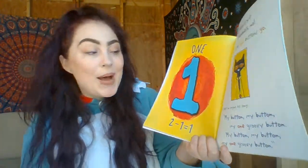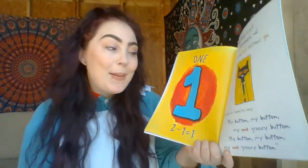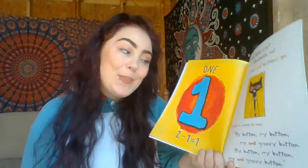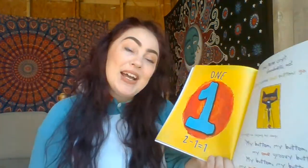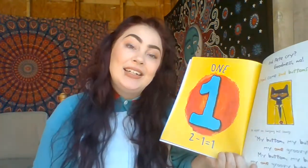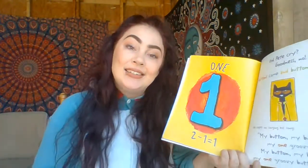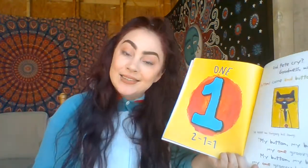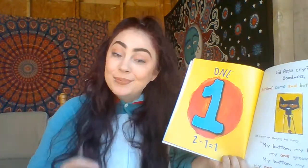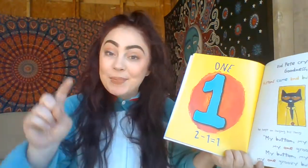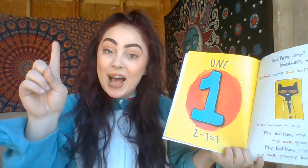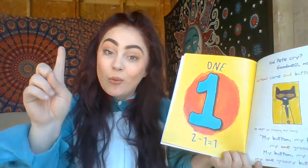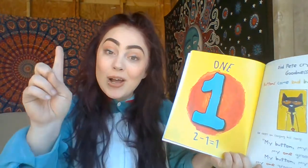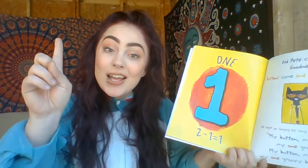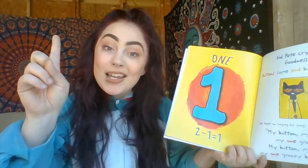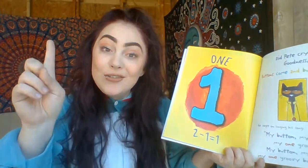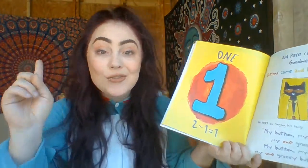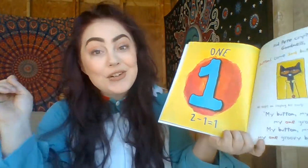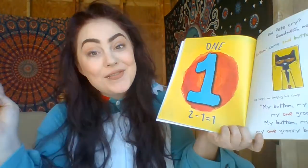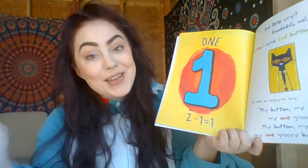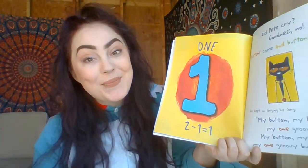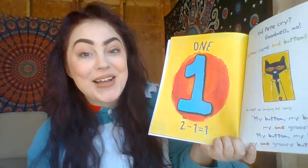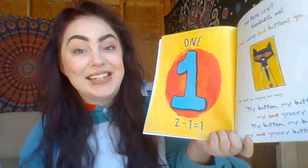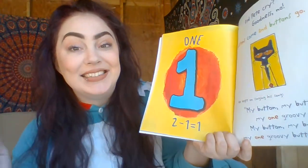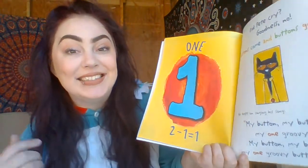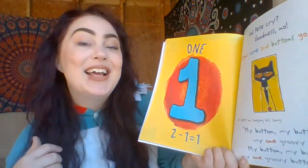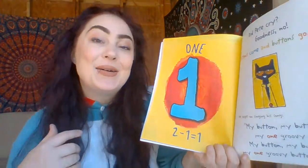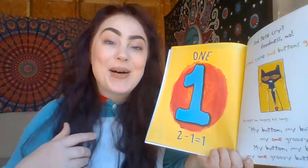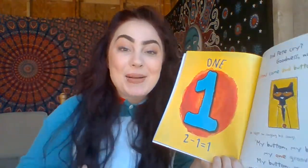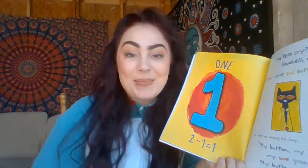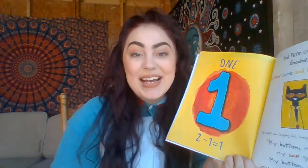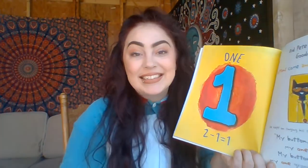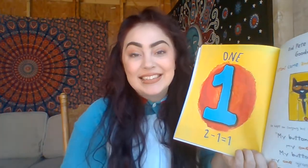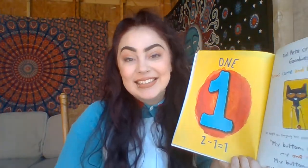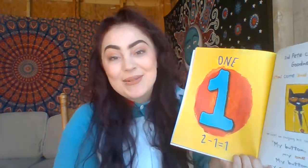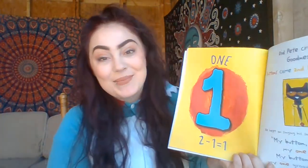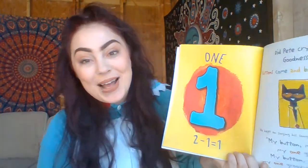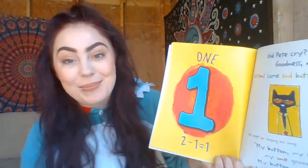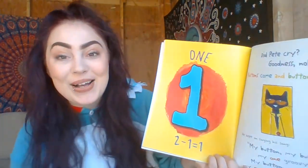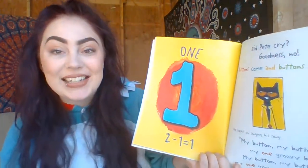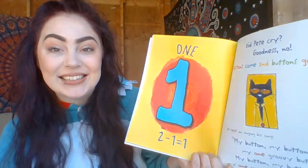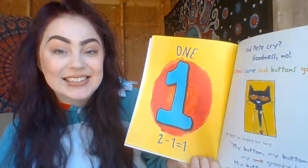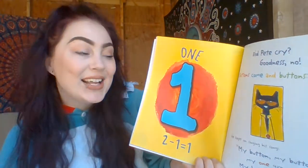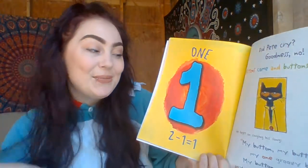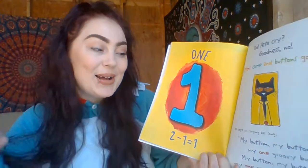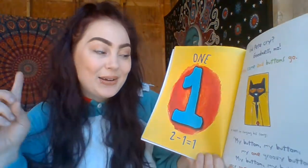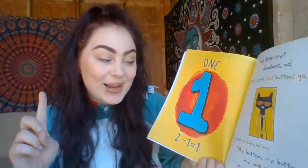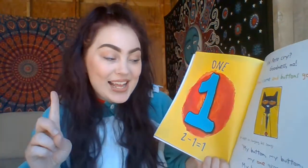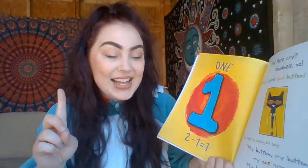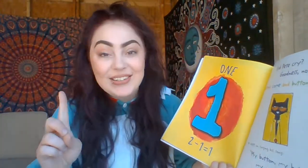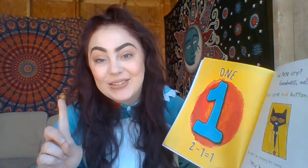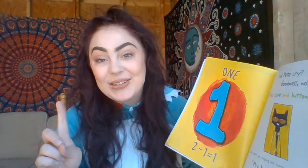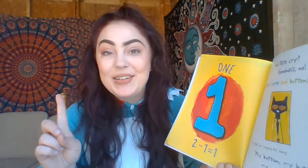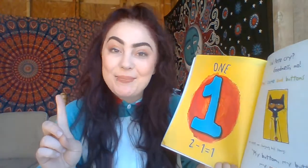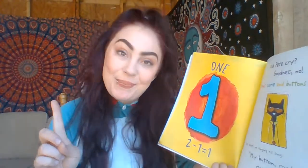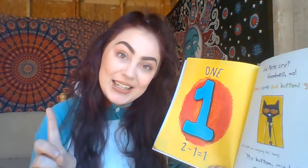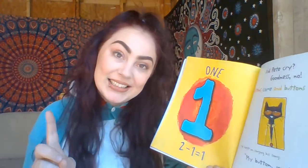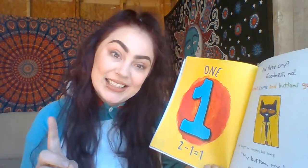my button, my one groovy button. My button, my button, my one groovy button.